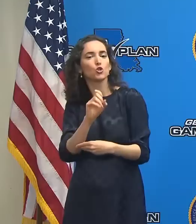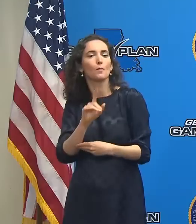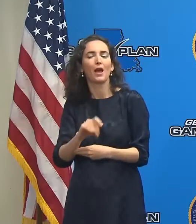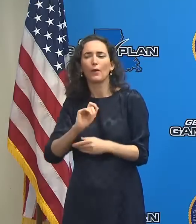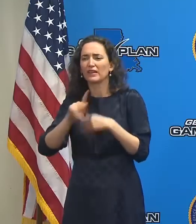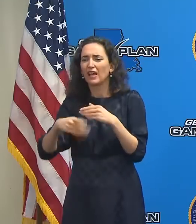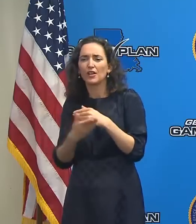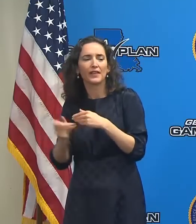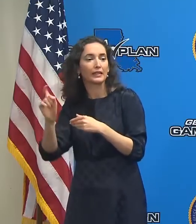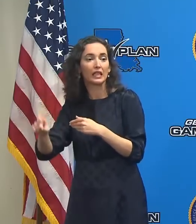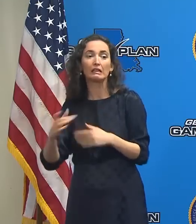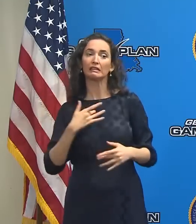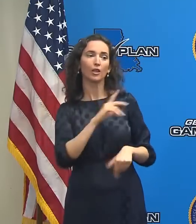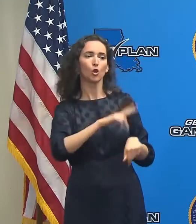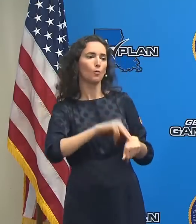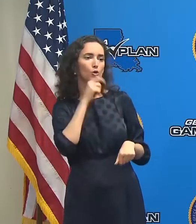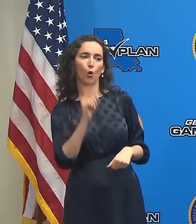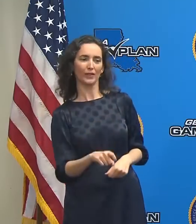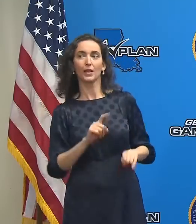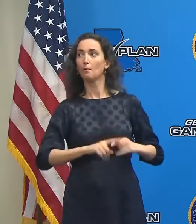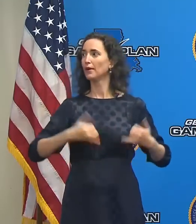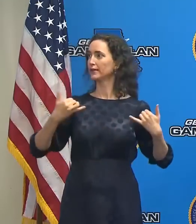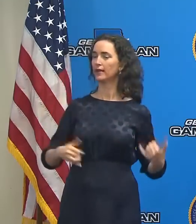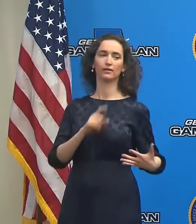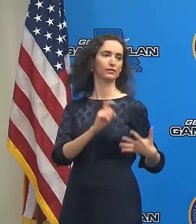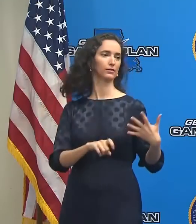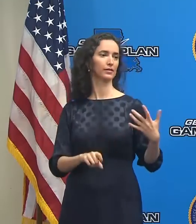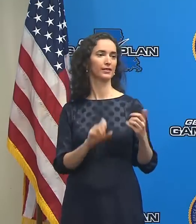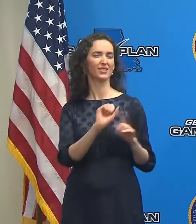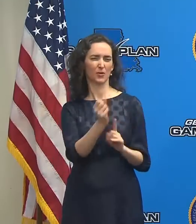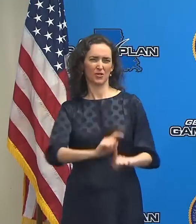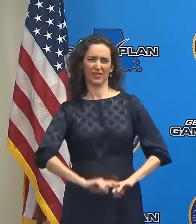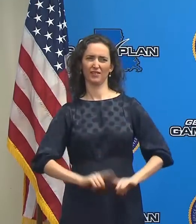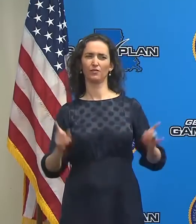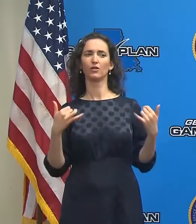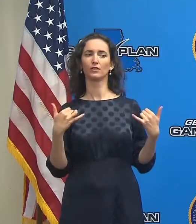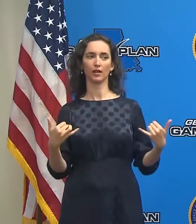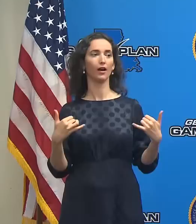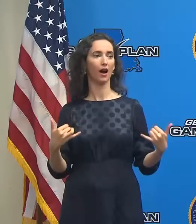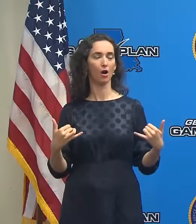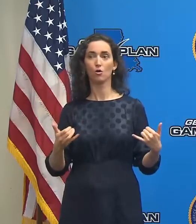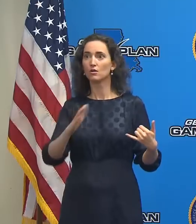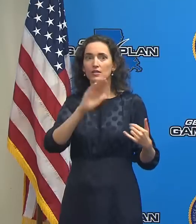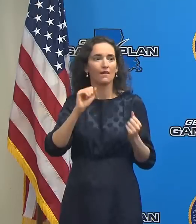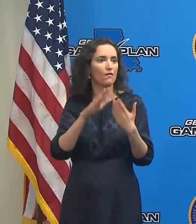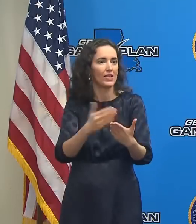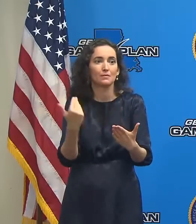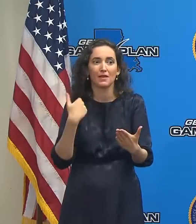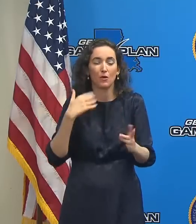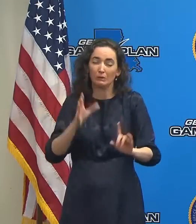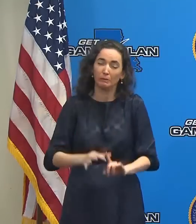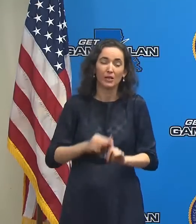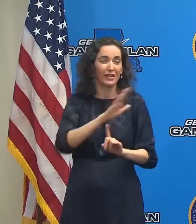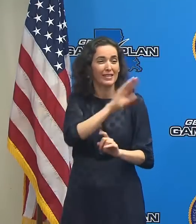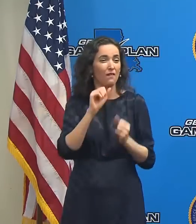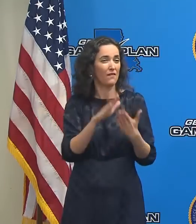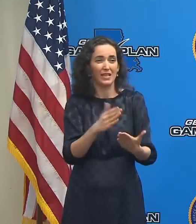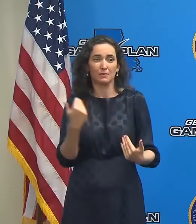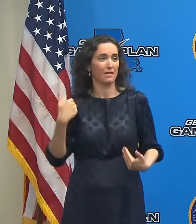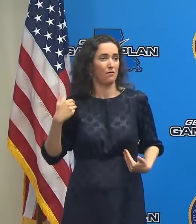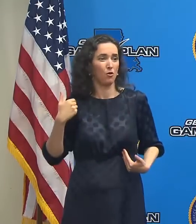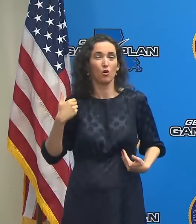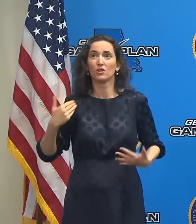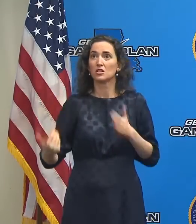might be. Because this situation really and we use this word a lot, unprecedented, unique, but this one really is.